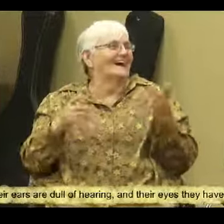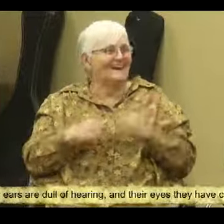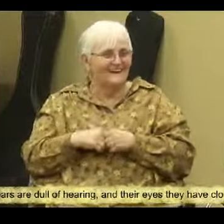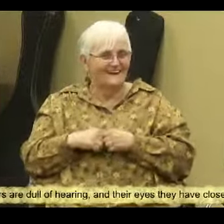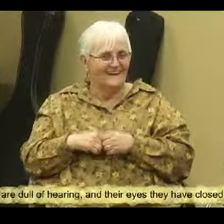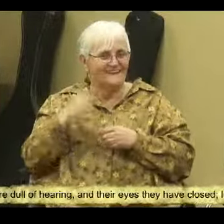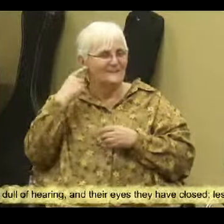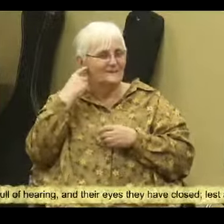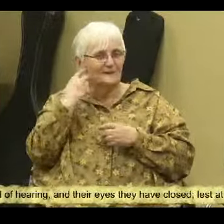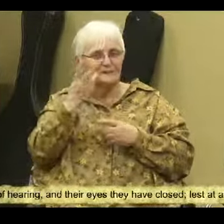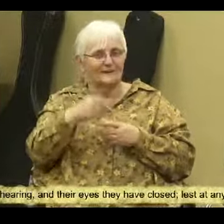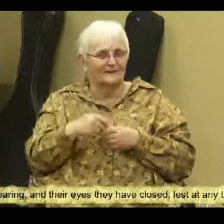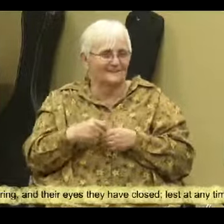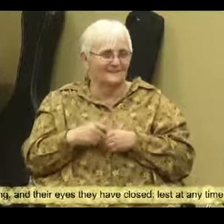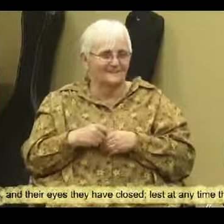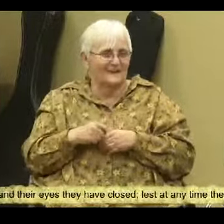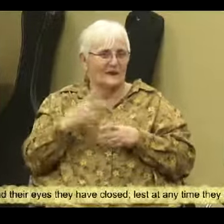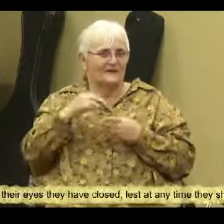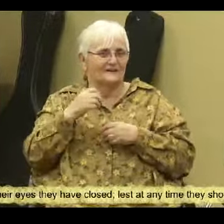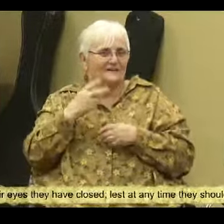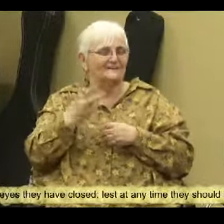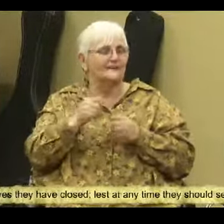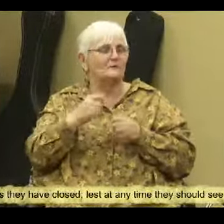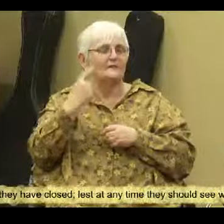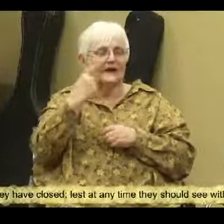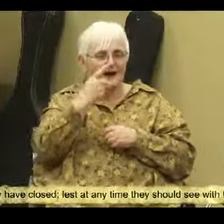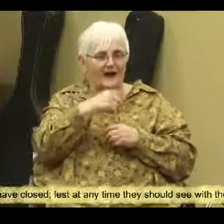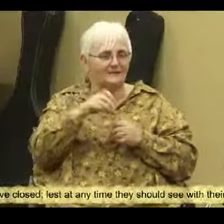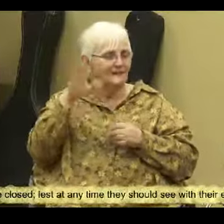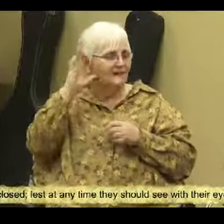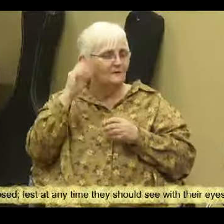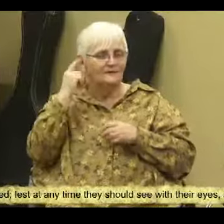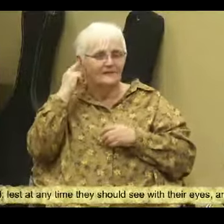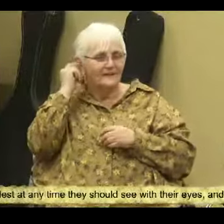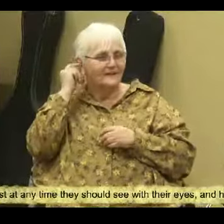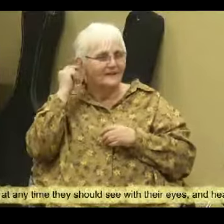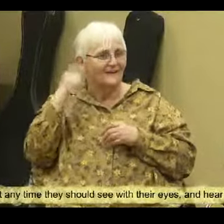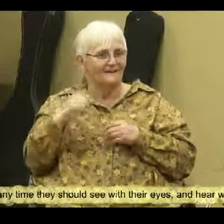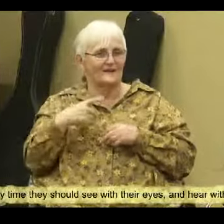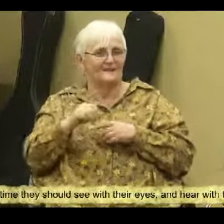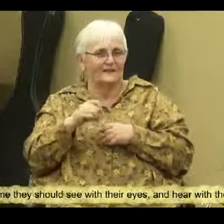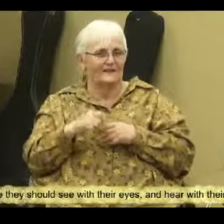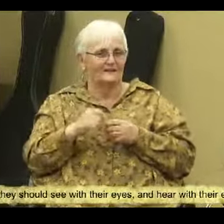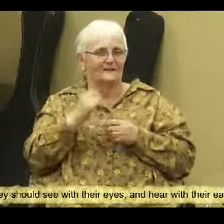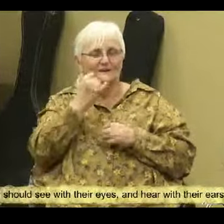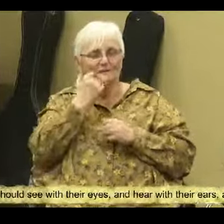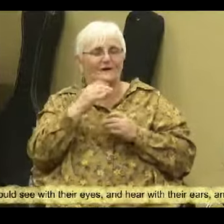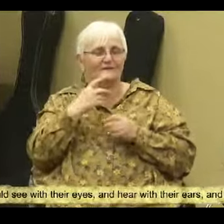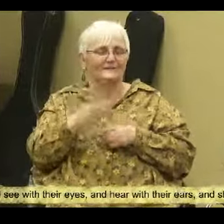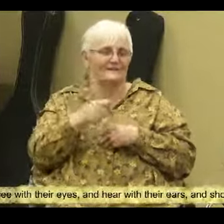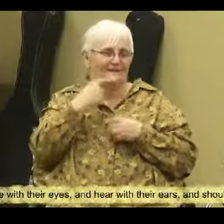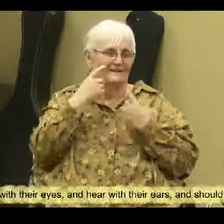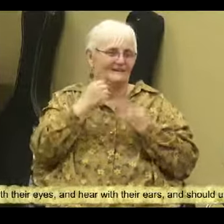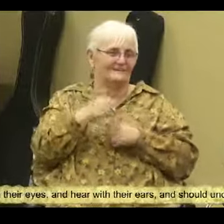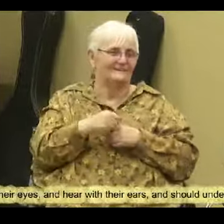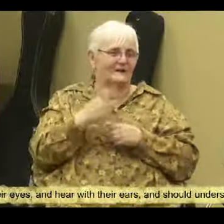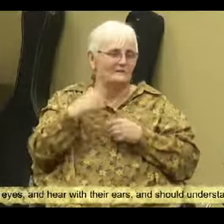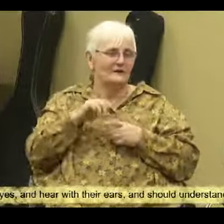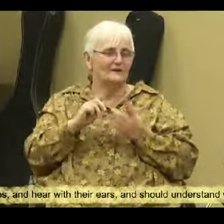that's a trick lest they should see with their eyes and hear with their ears lest they should understand with their hearts and turn so that I should